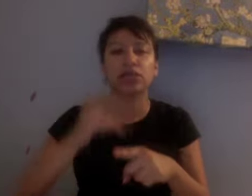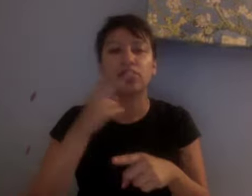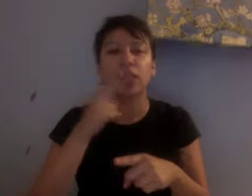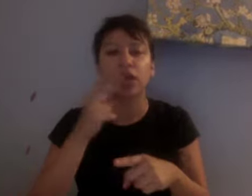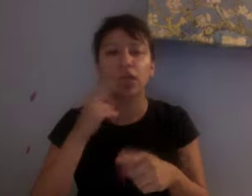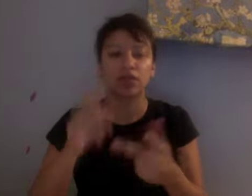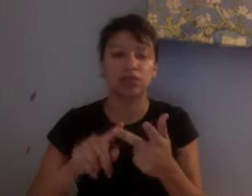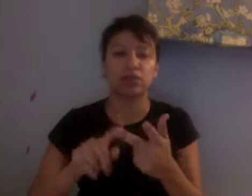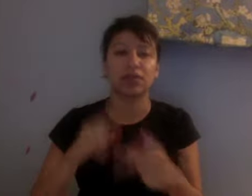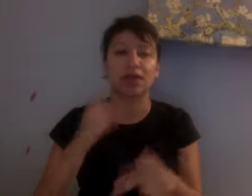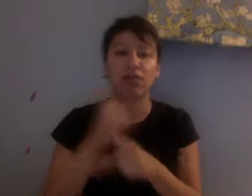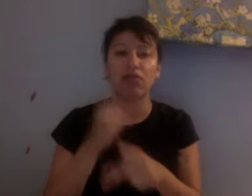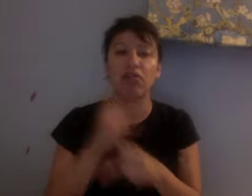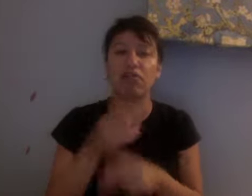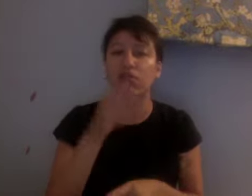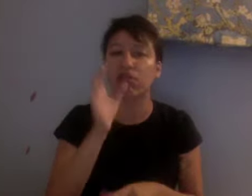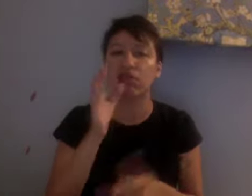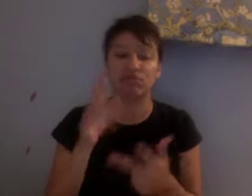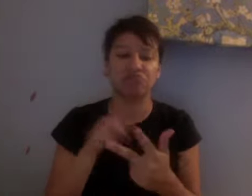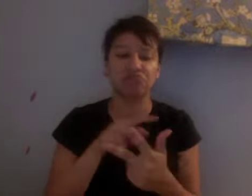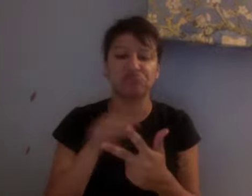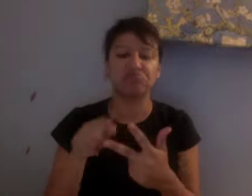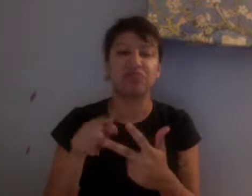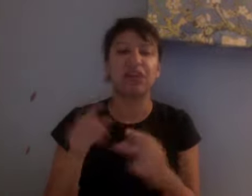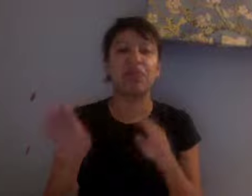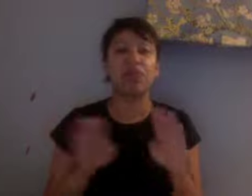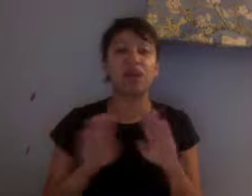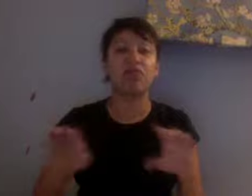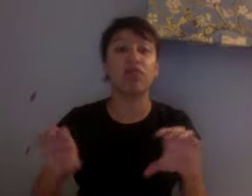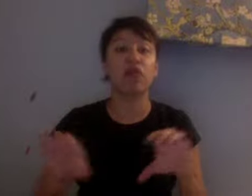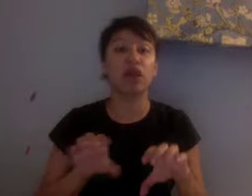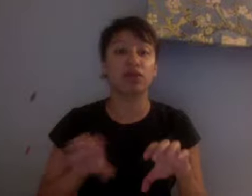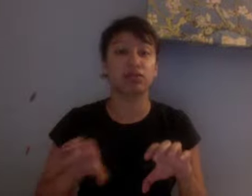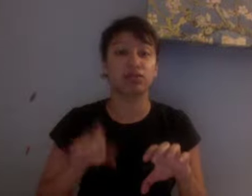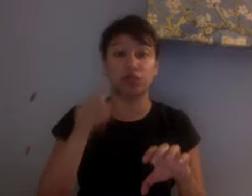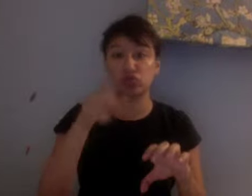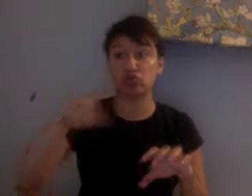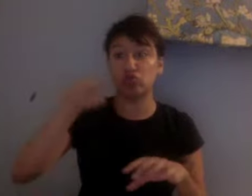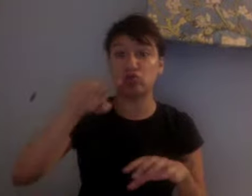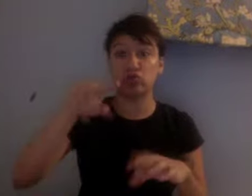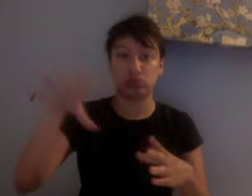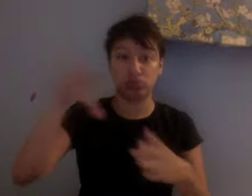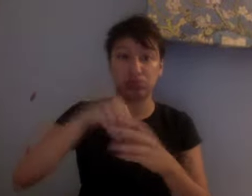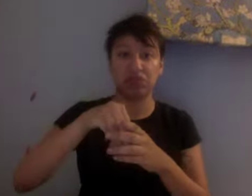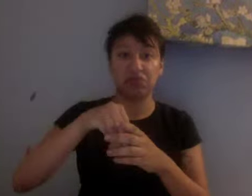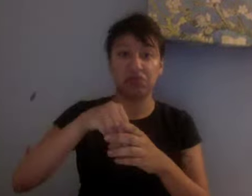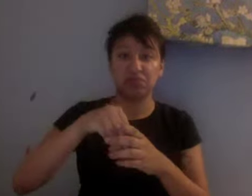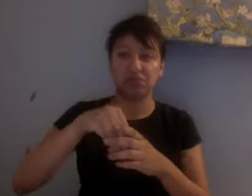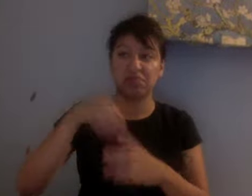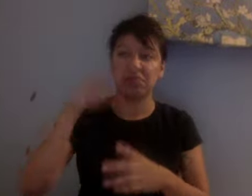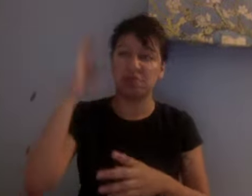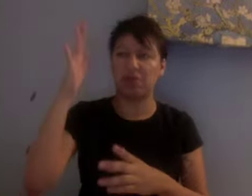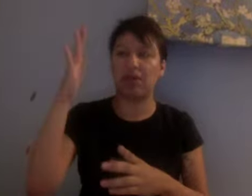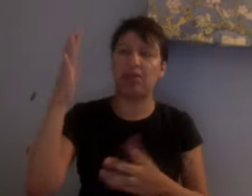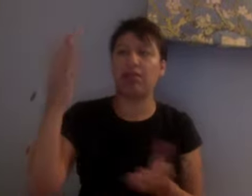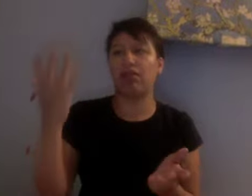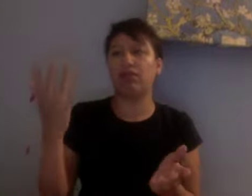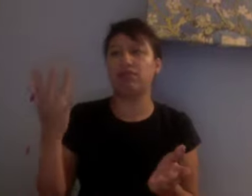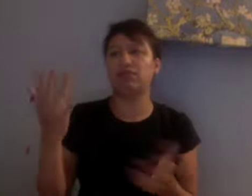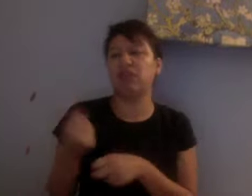and behaviorally related activities that you do that make sometimes ill health the outcome. And one thing that we